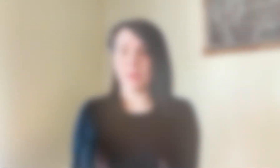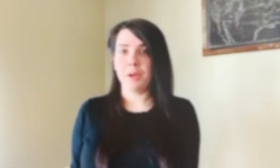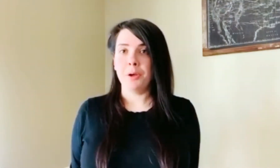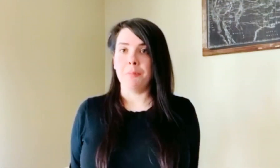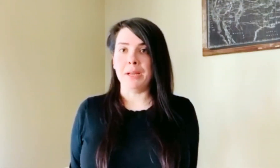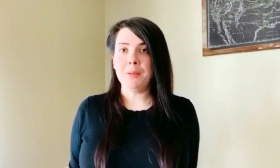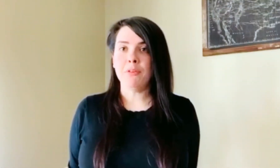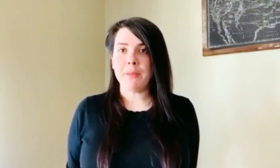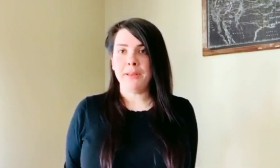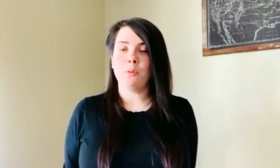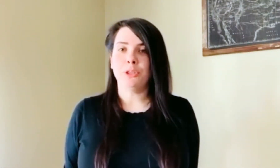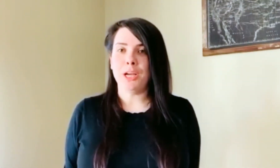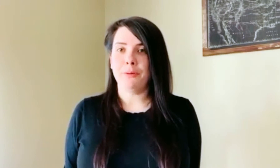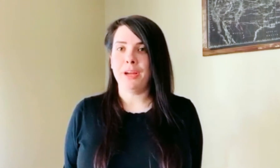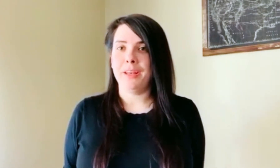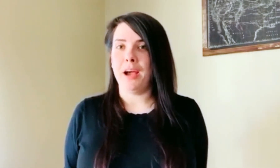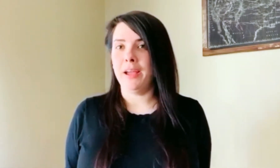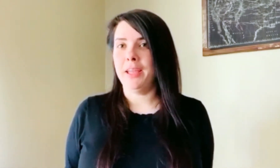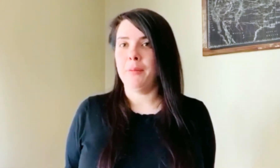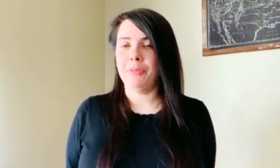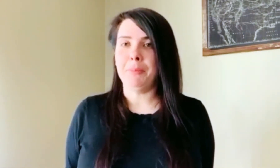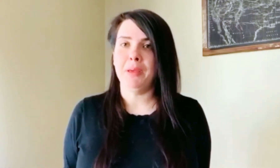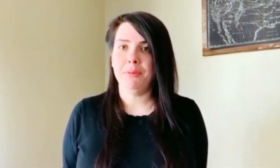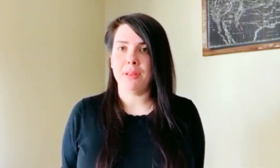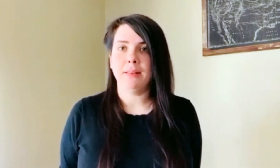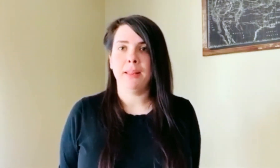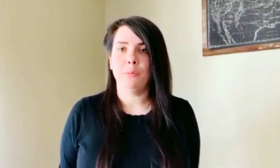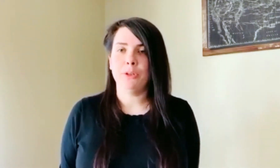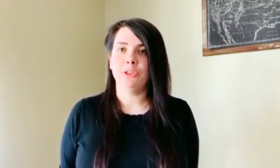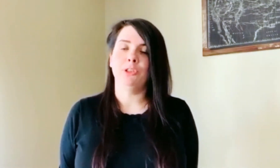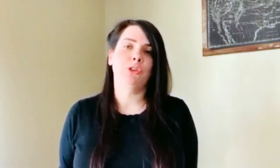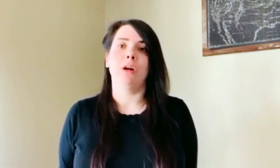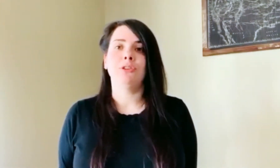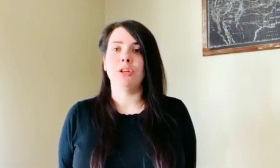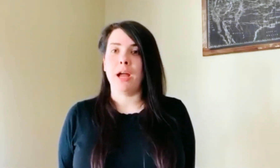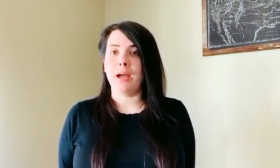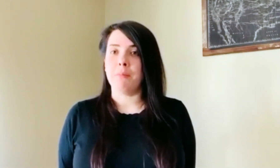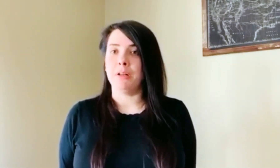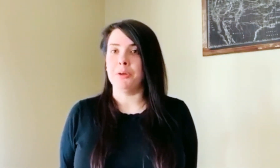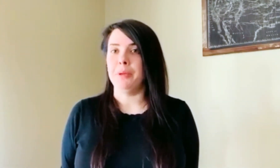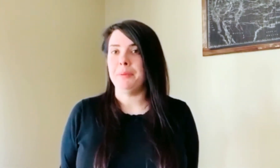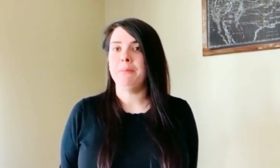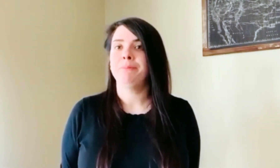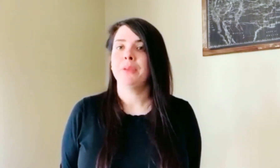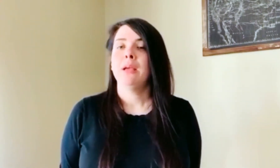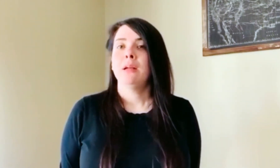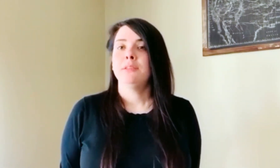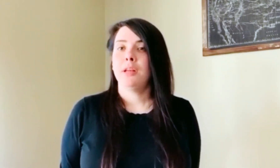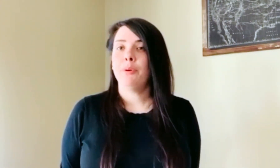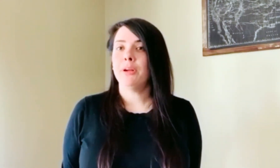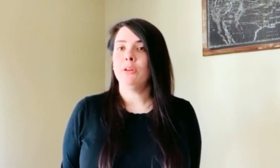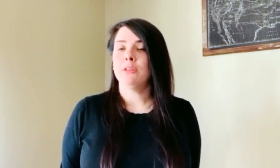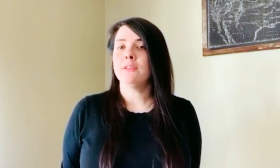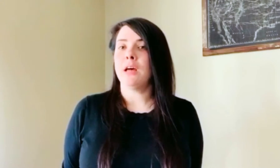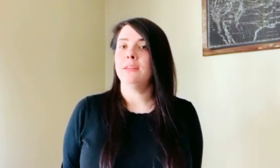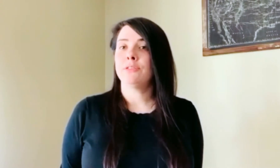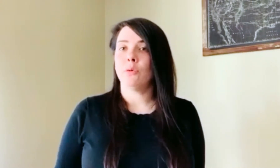My name is Megan Warshour and I am the Baby Sign Language instructor at Montclair Baby. Today we're going to learn the signs for